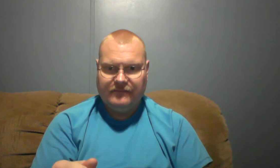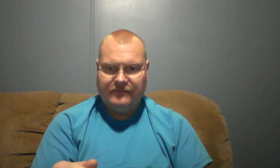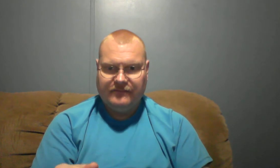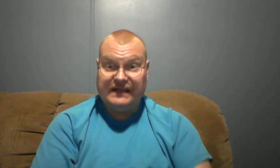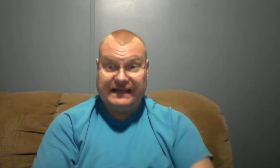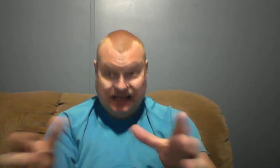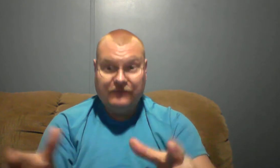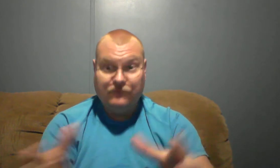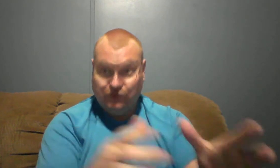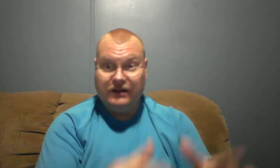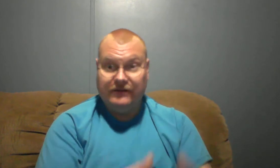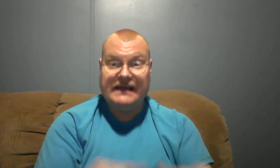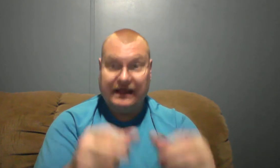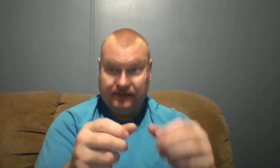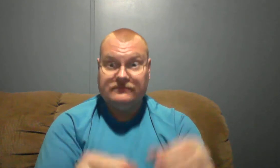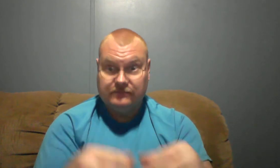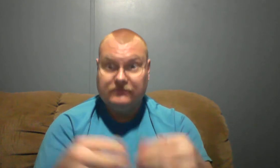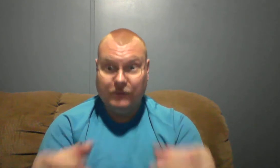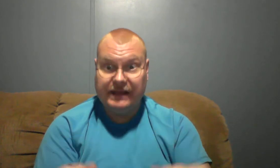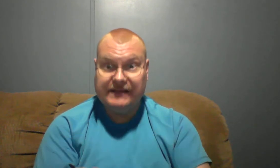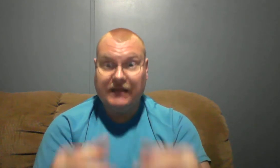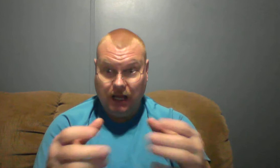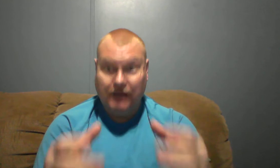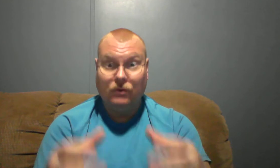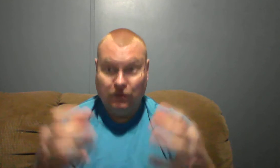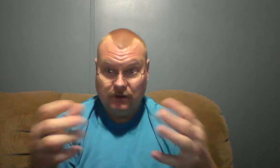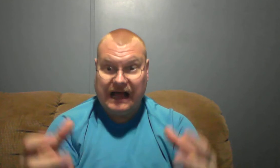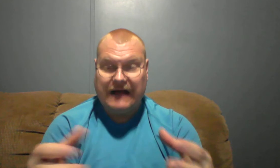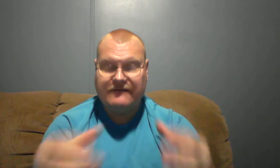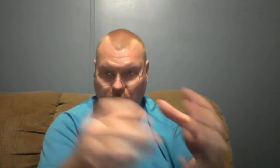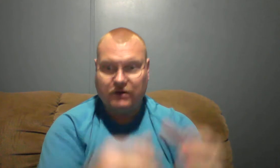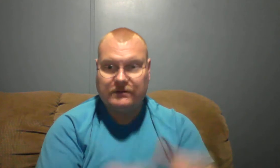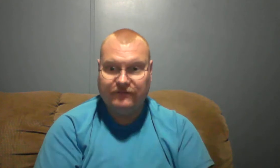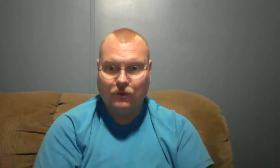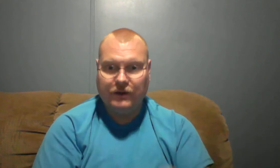That's if we're living that repentant, humble life, walking before him,